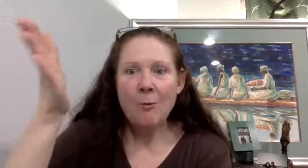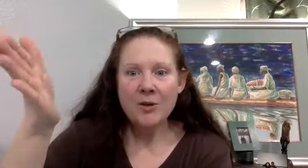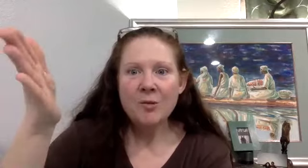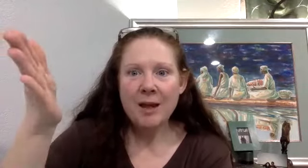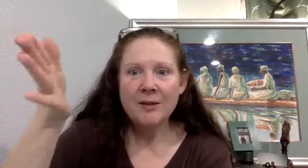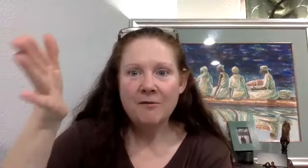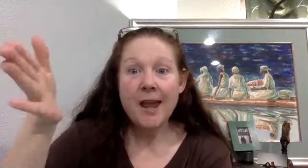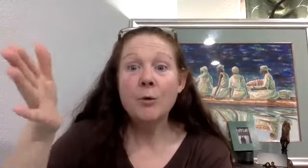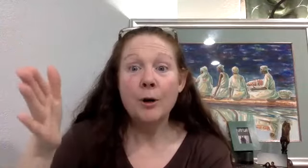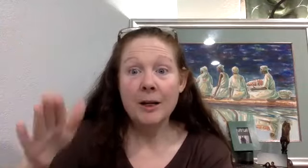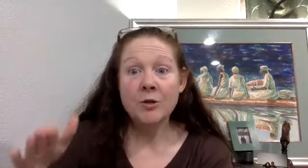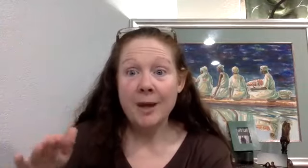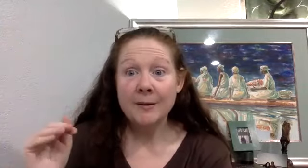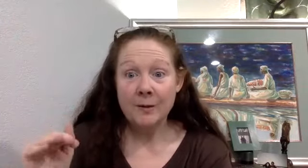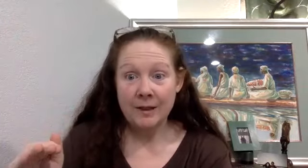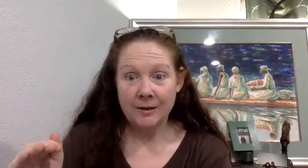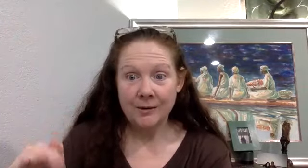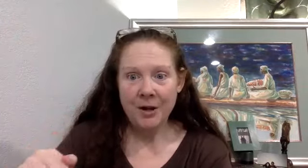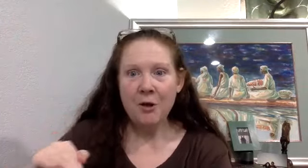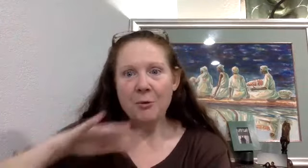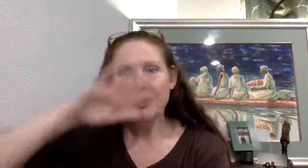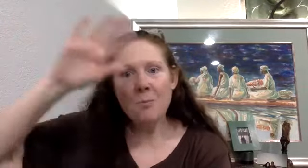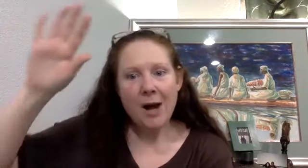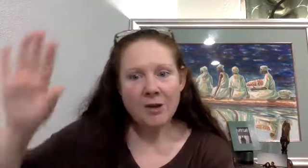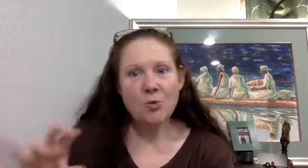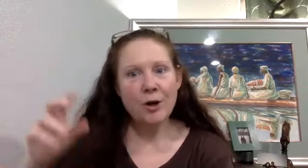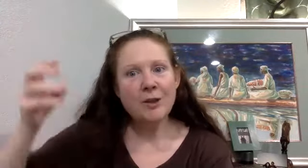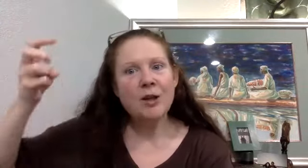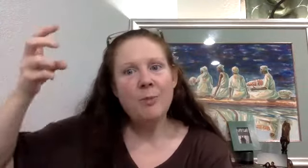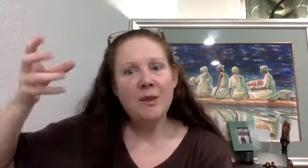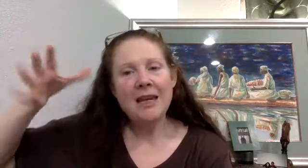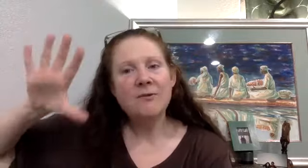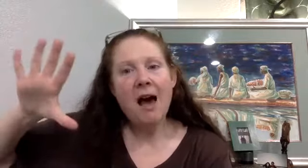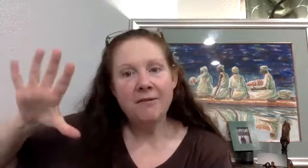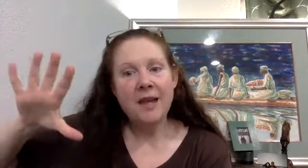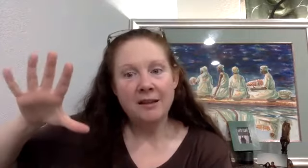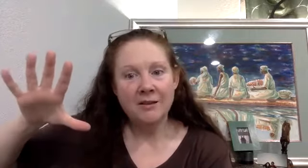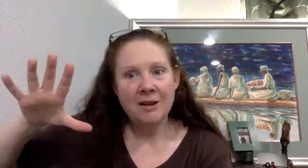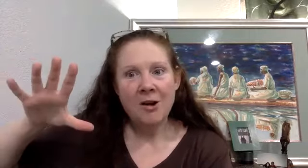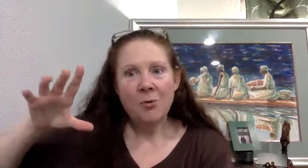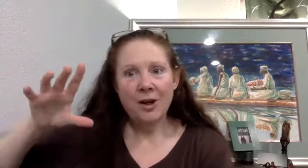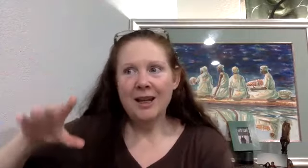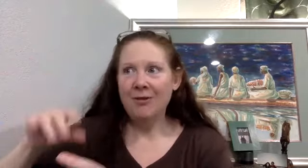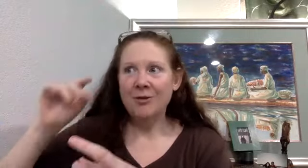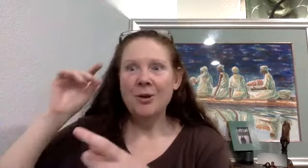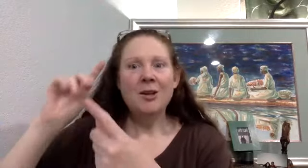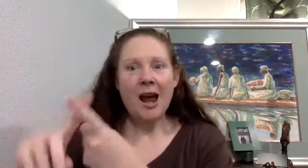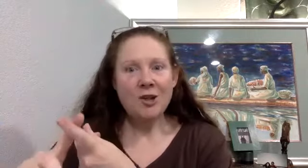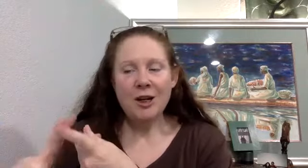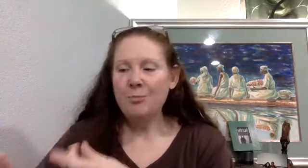Western medicine failed where Eastern medicine didn't. There was a much more. It's going to be these five things. We're going to give you Tai Chi to